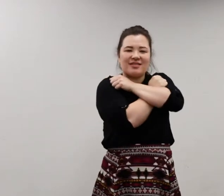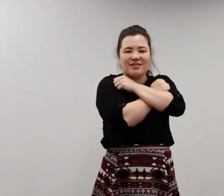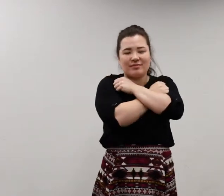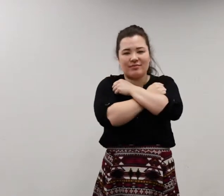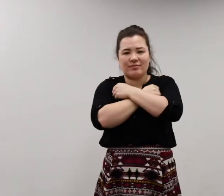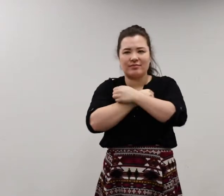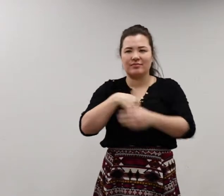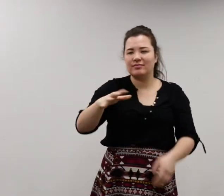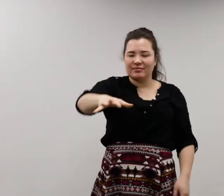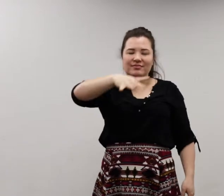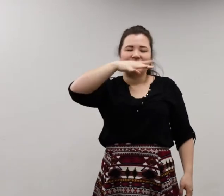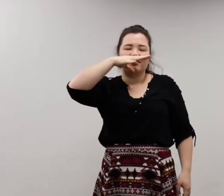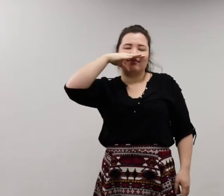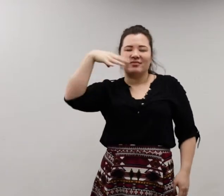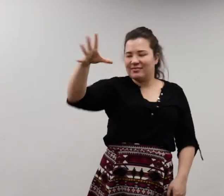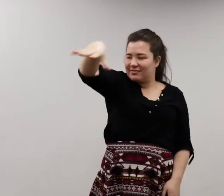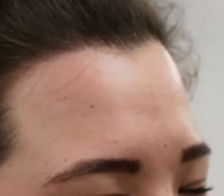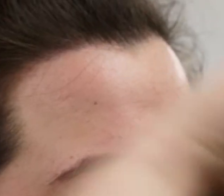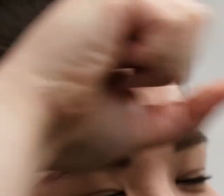and brings out a wave of nostalgia.